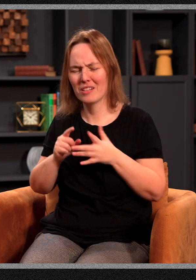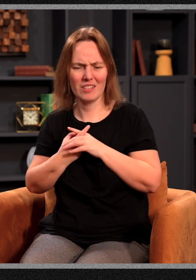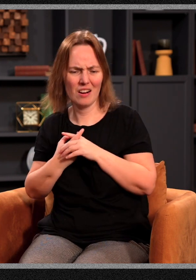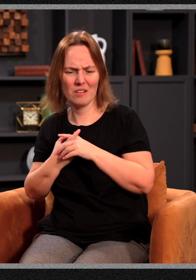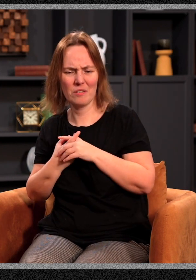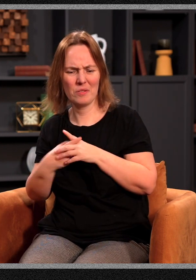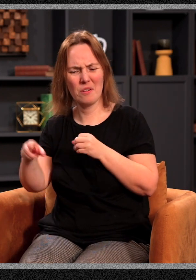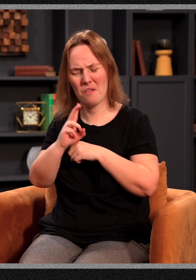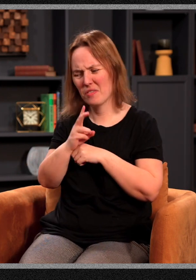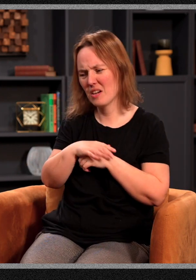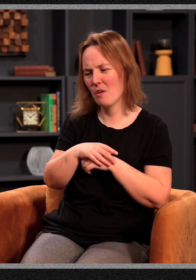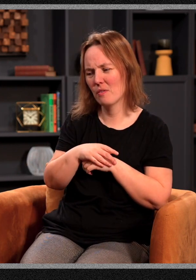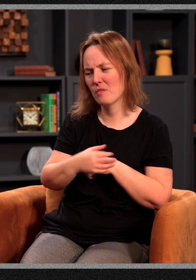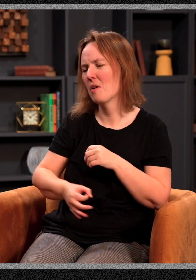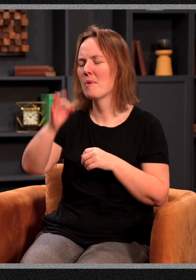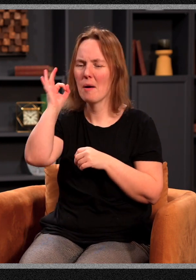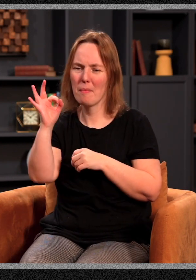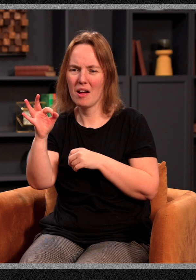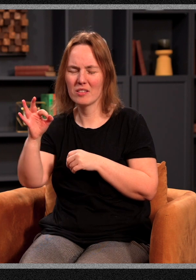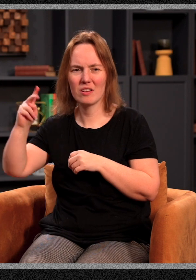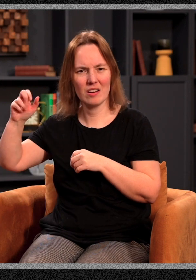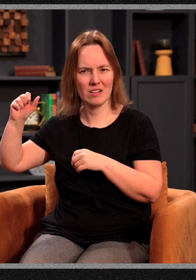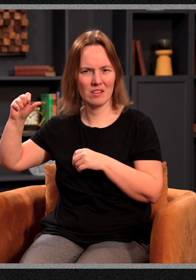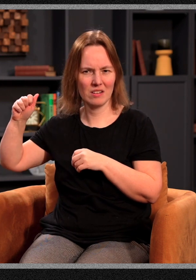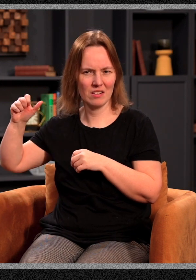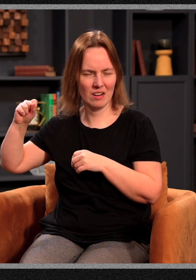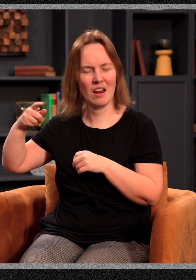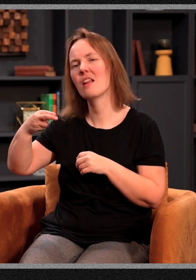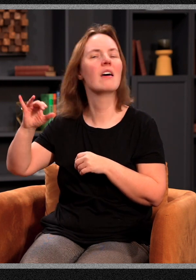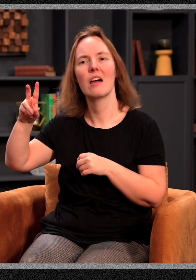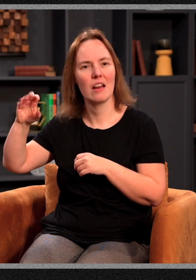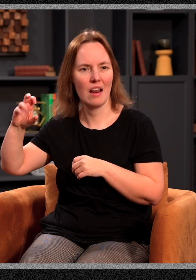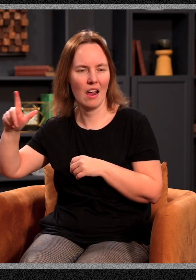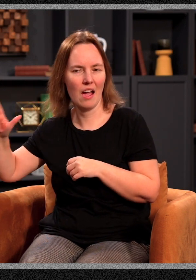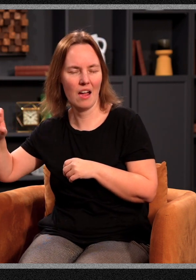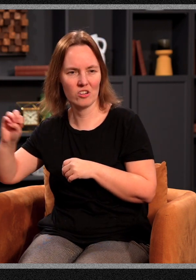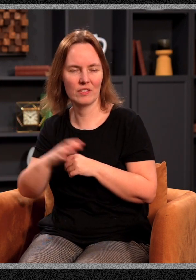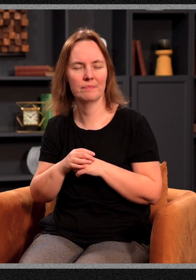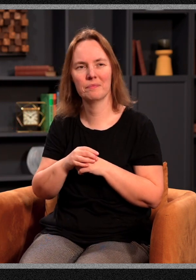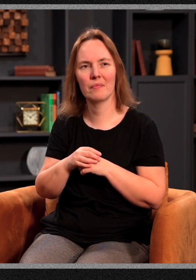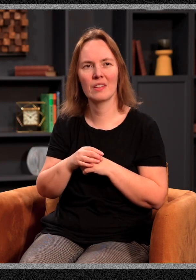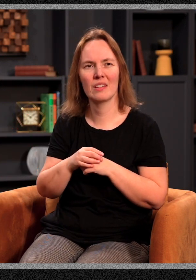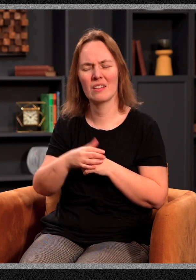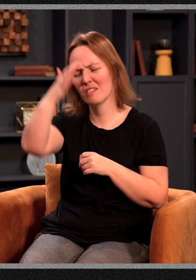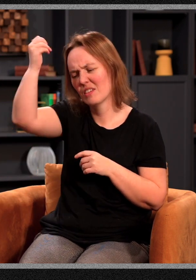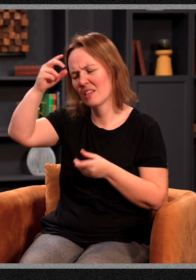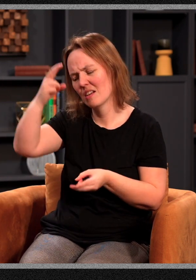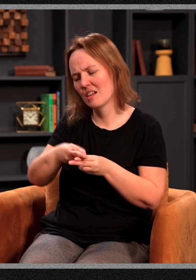clip from a pastor in Nashville. Her name is Alex Seeley. She's co-pastored with her husband, a wonderful church. I forget the